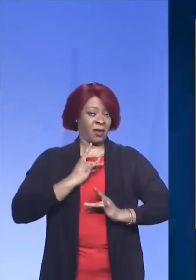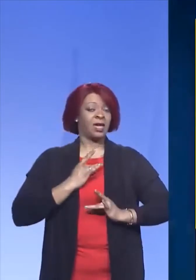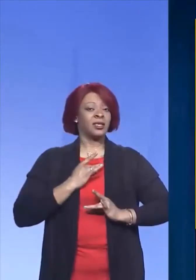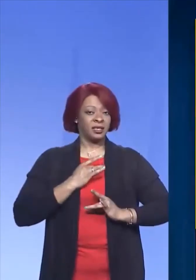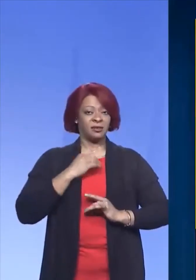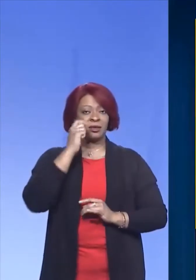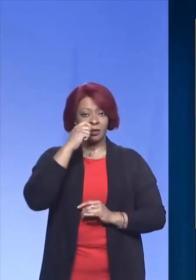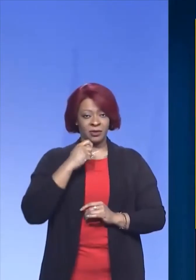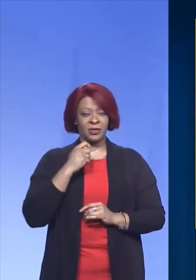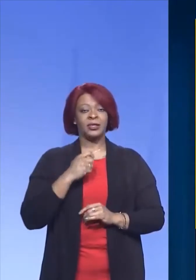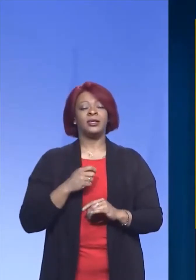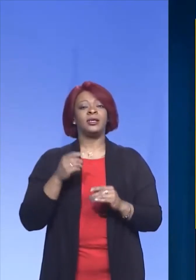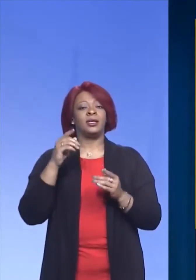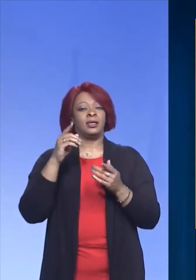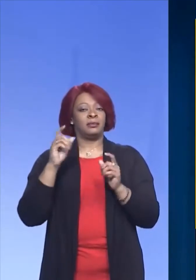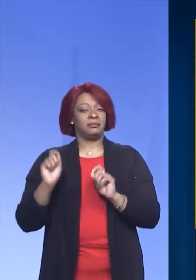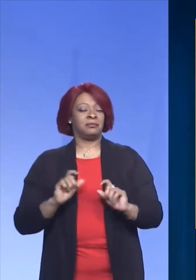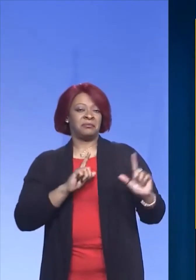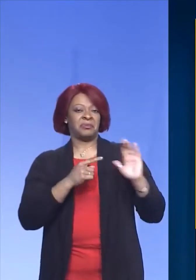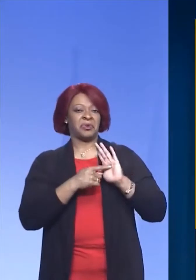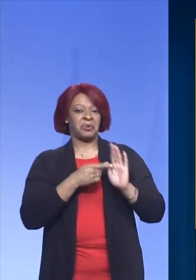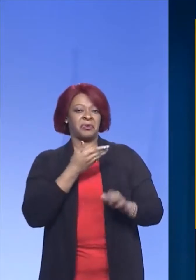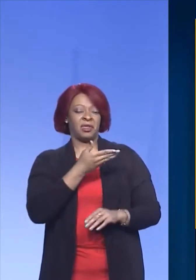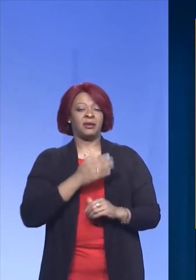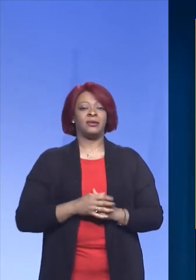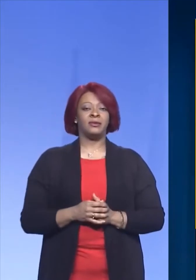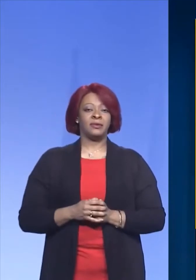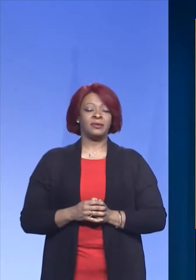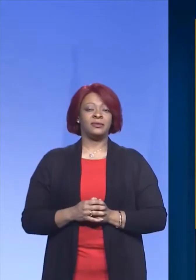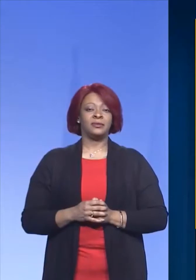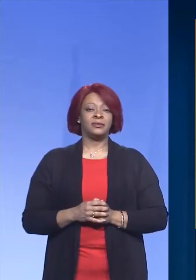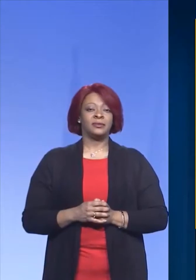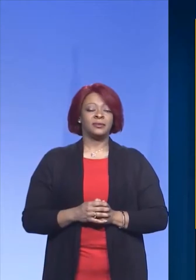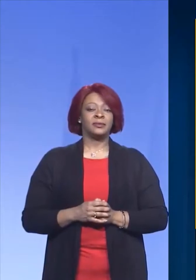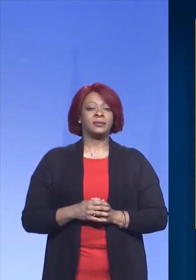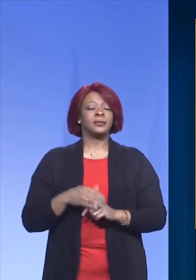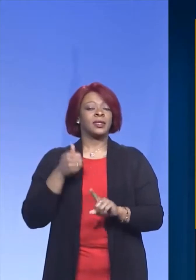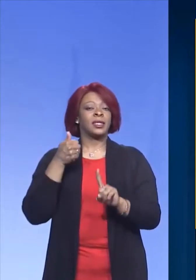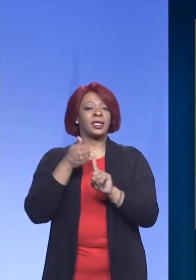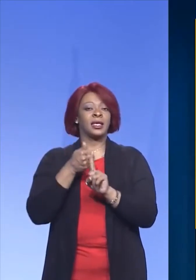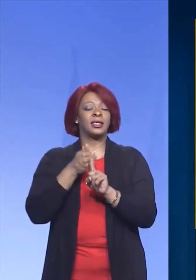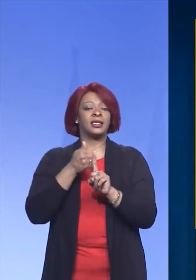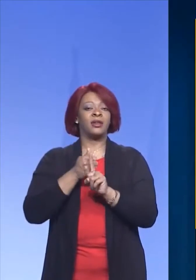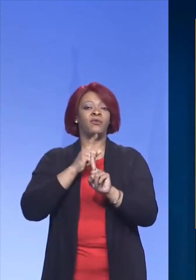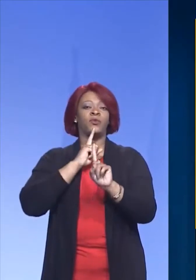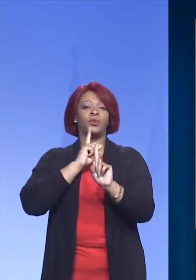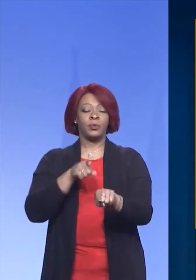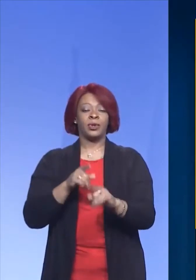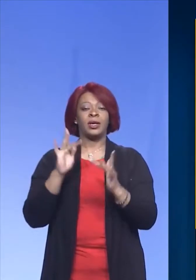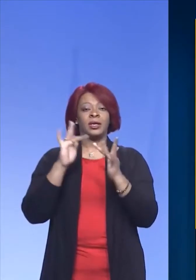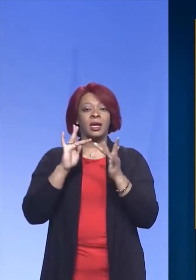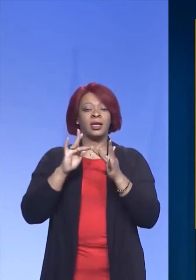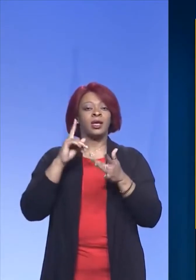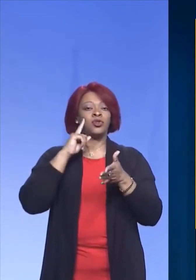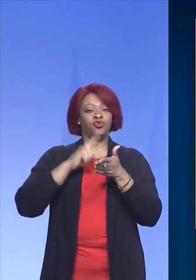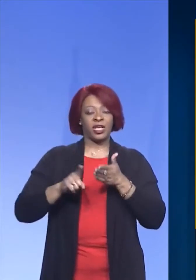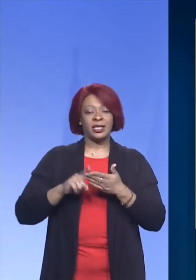we have a graphic about this. So it is self-reported contact tracing interviews.